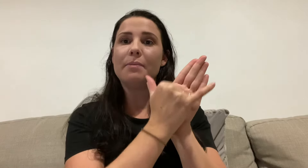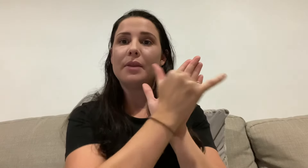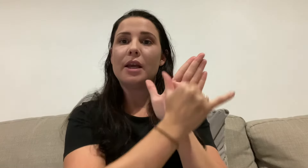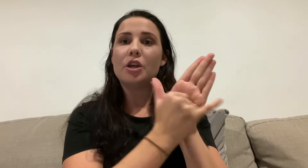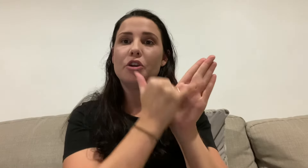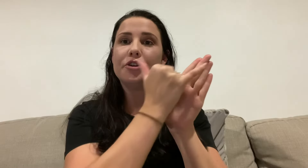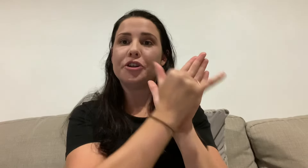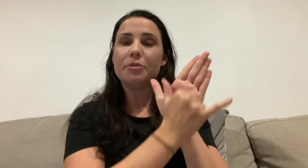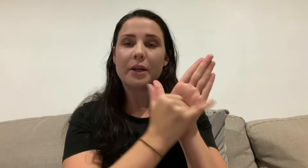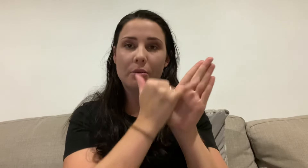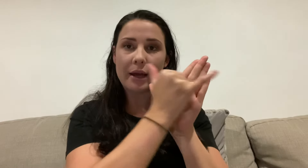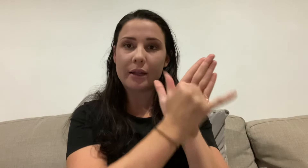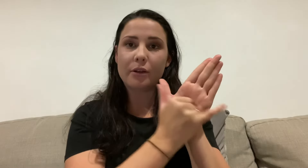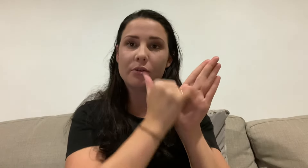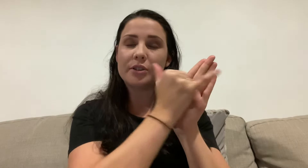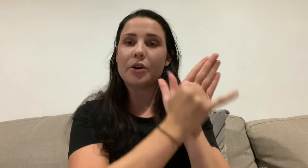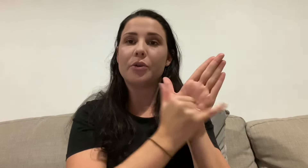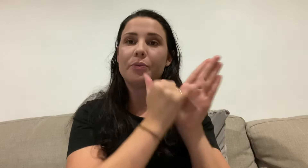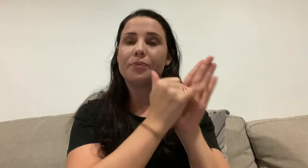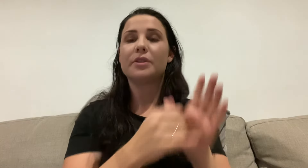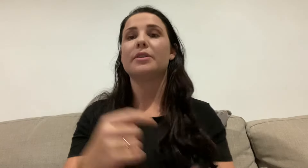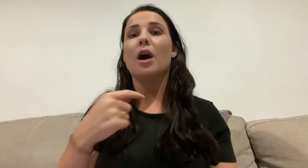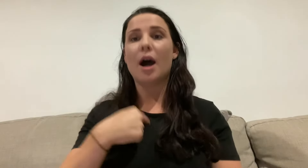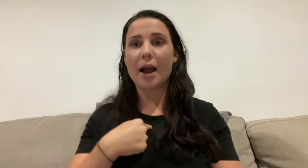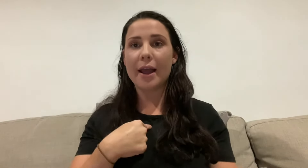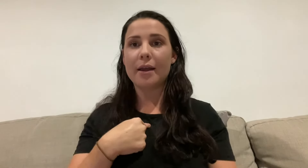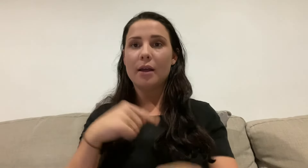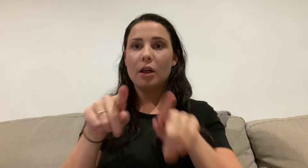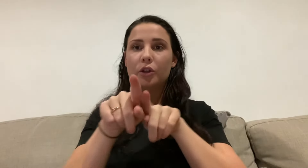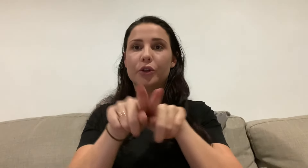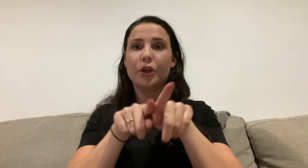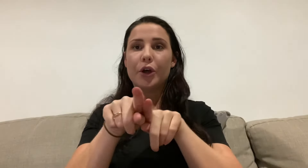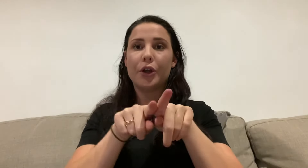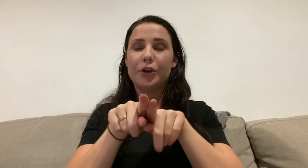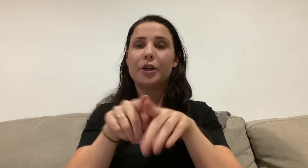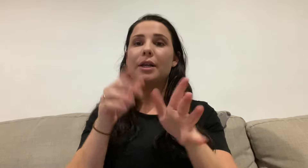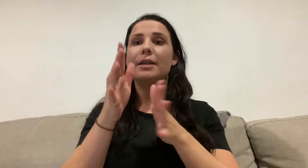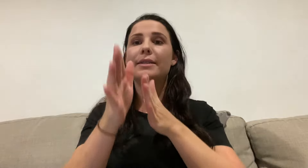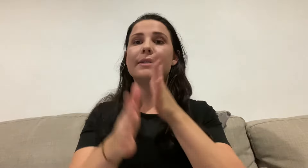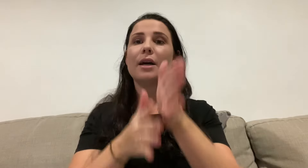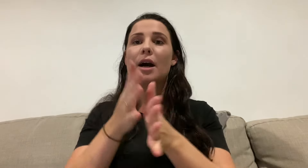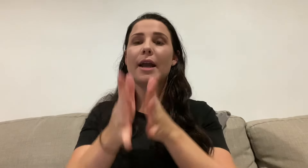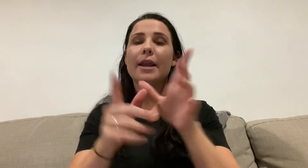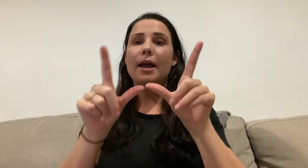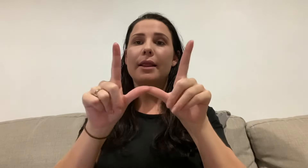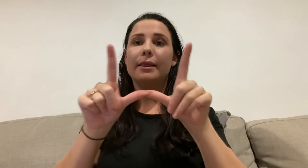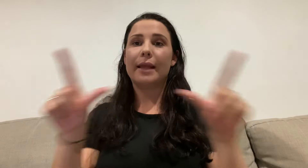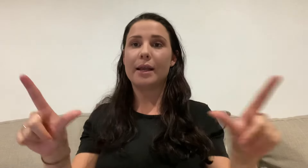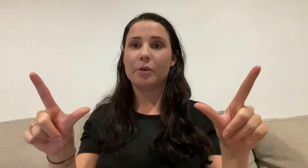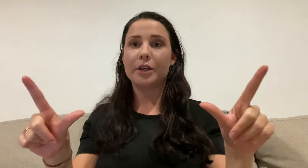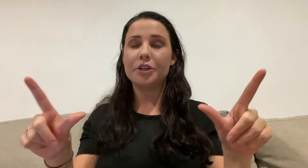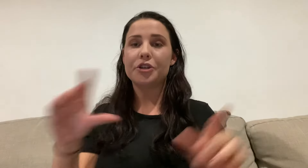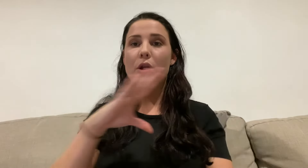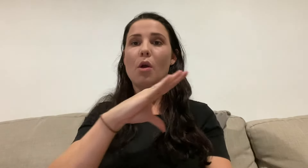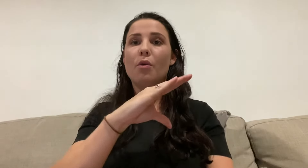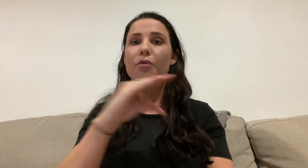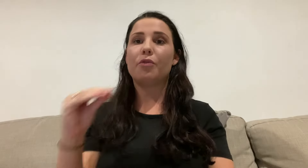YouTube, and you make a little circle. So I learned sign language from